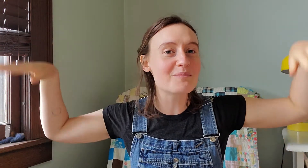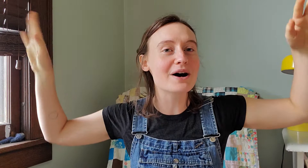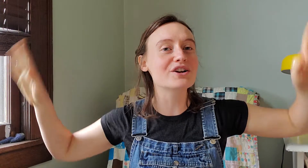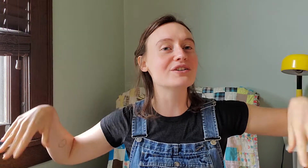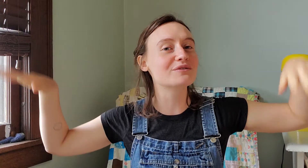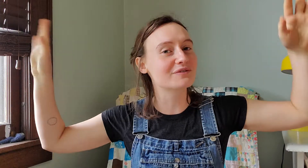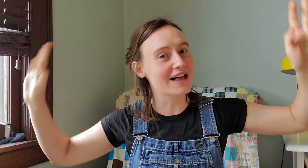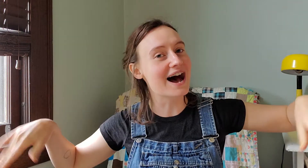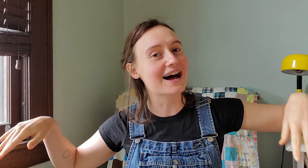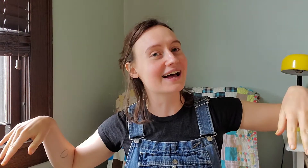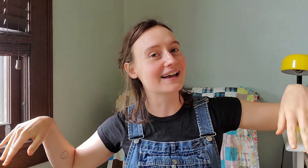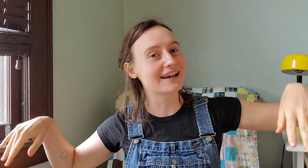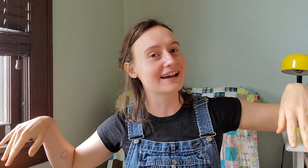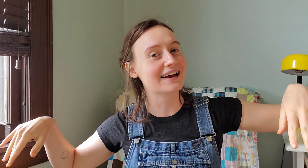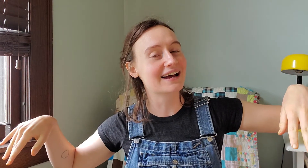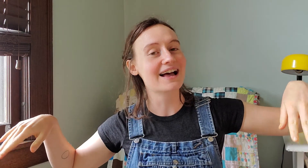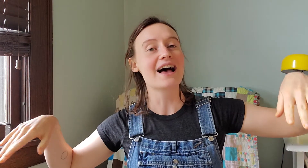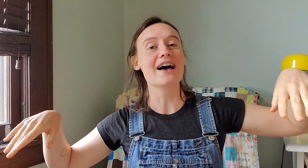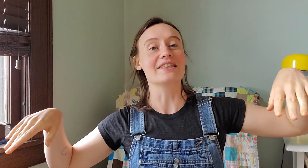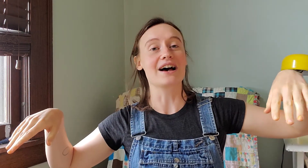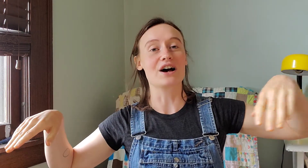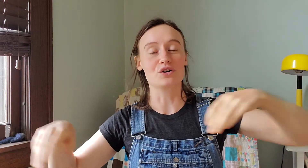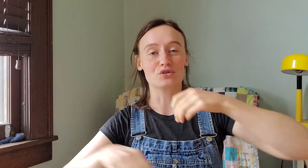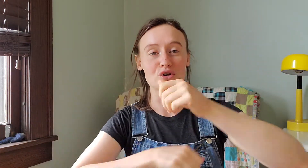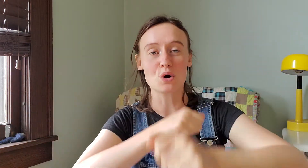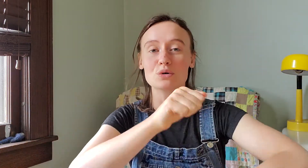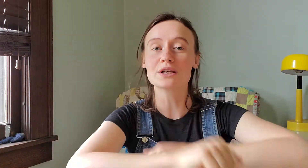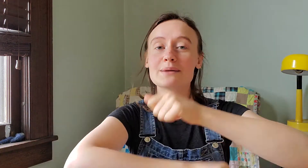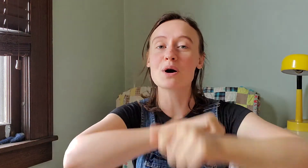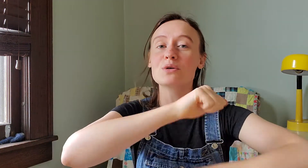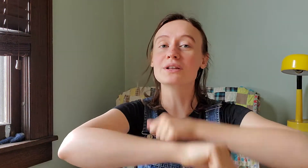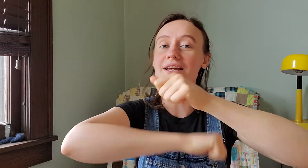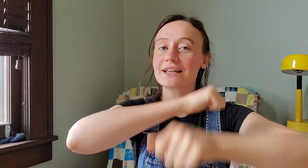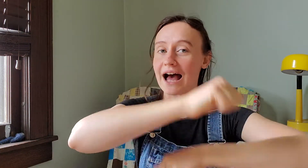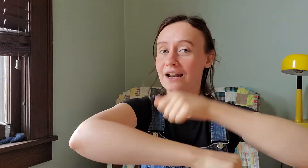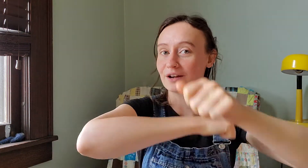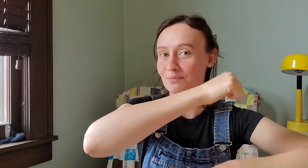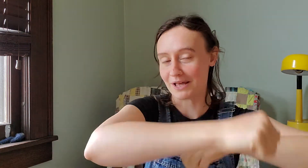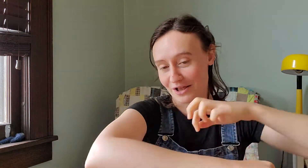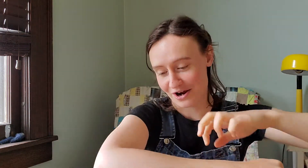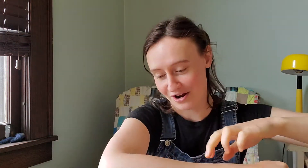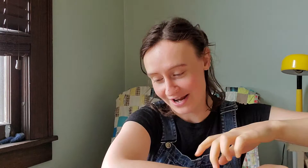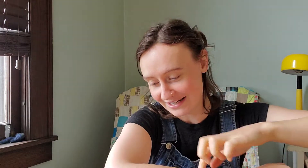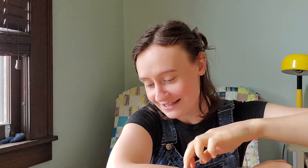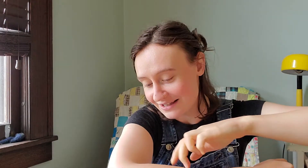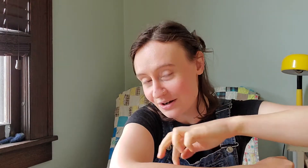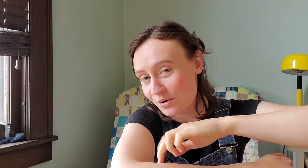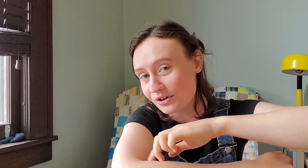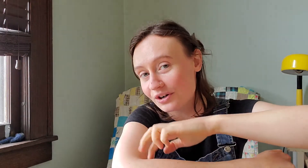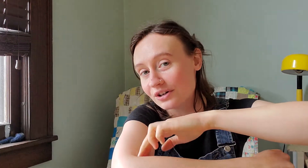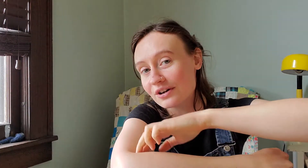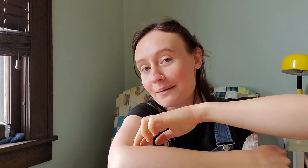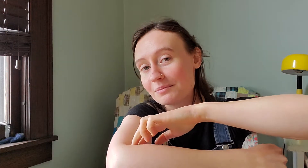butterfly. The Roly-Poly Caterpillar into the corner crept,